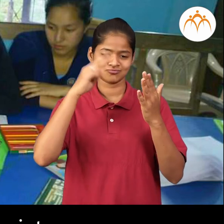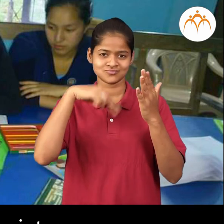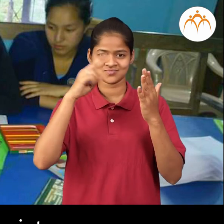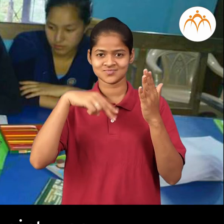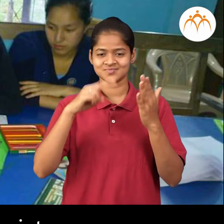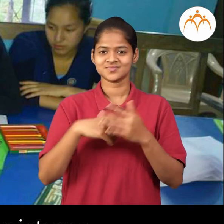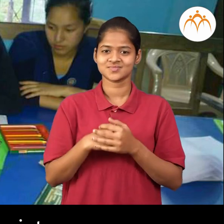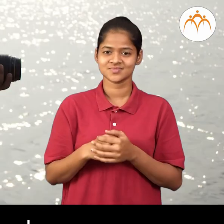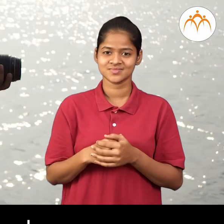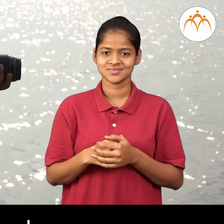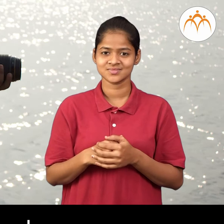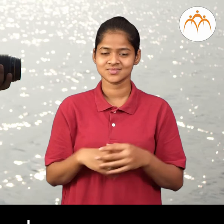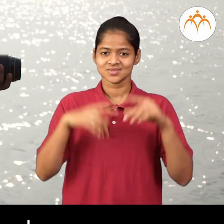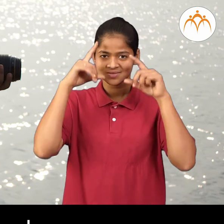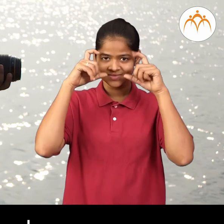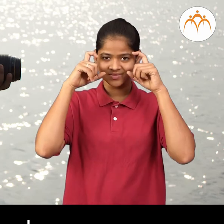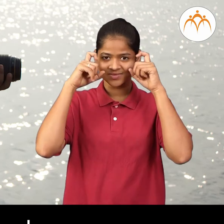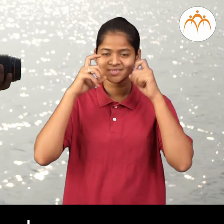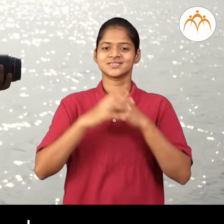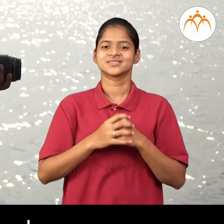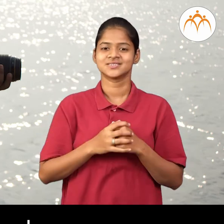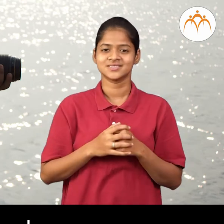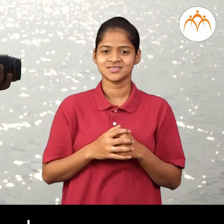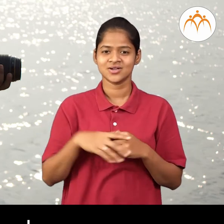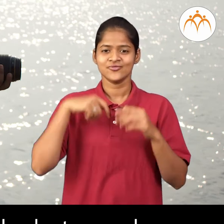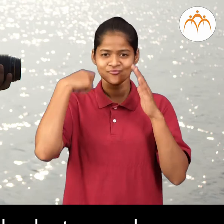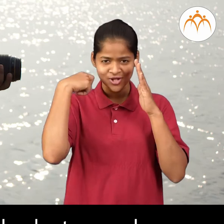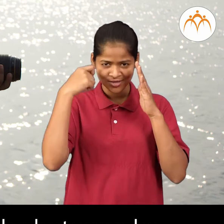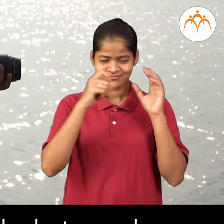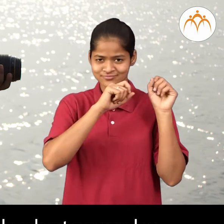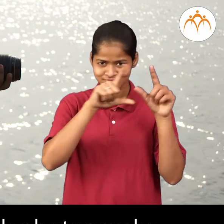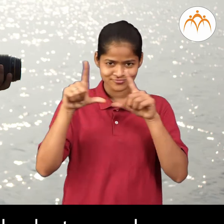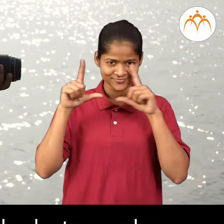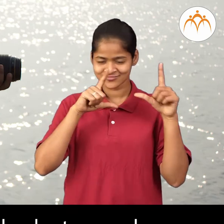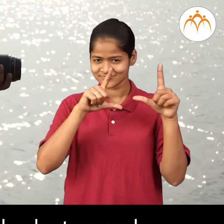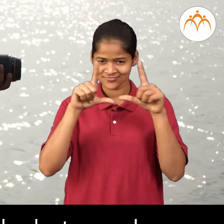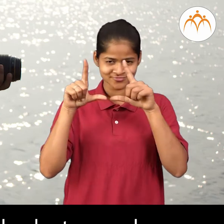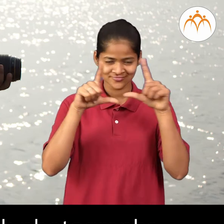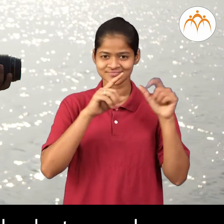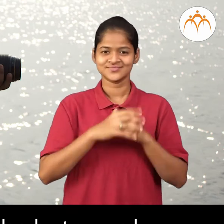pictures. Photographer, photographers click photographs.